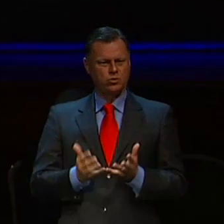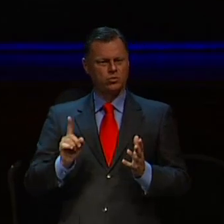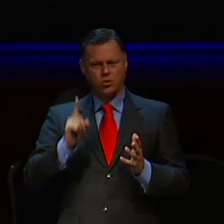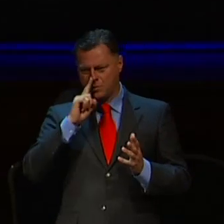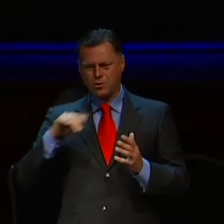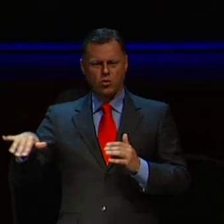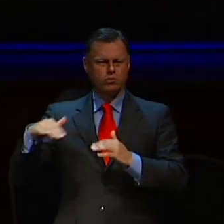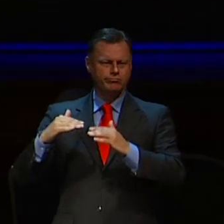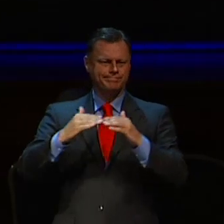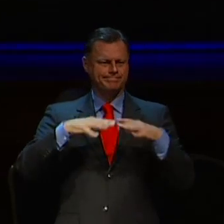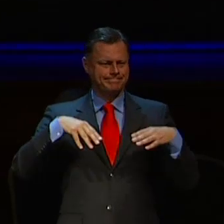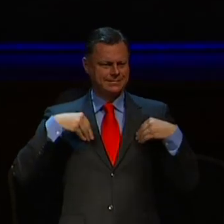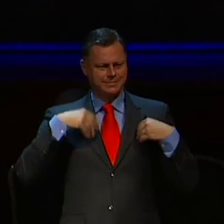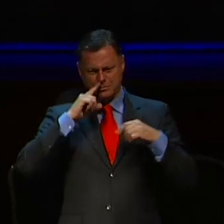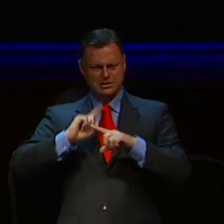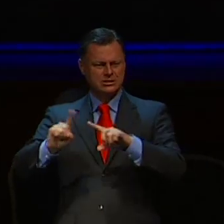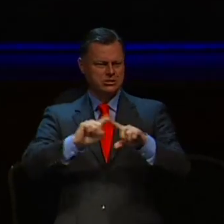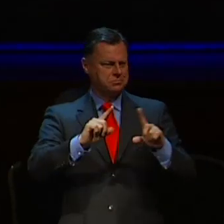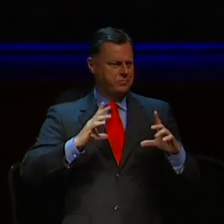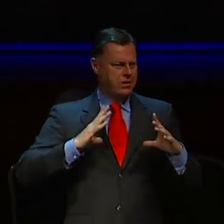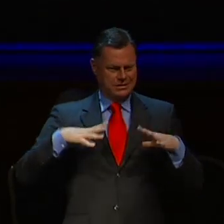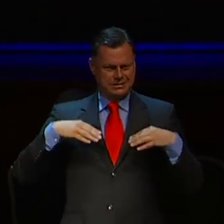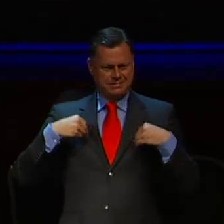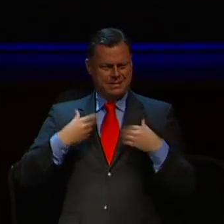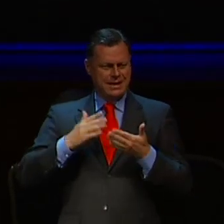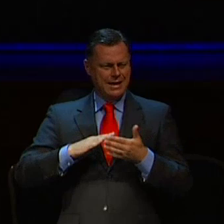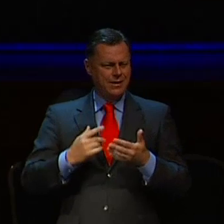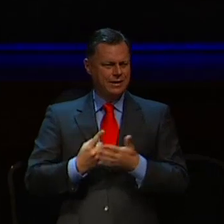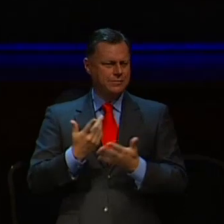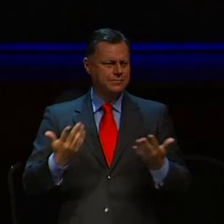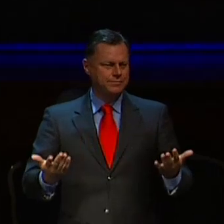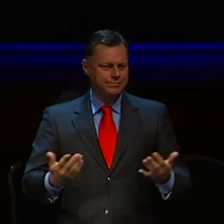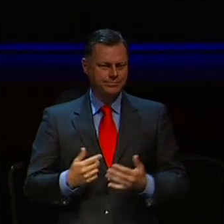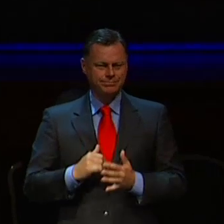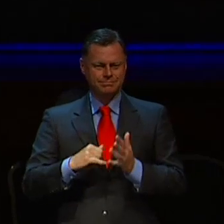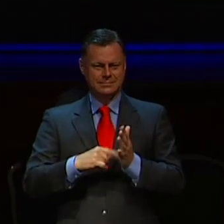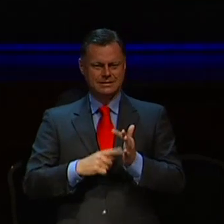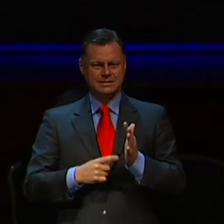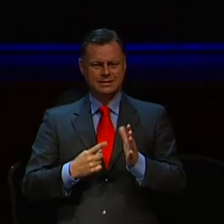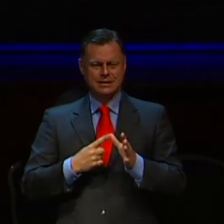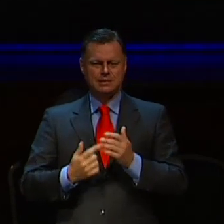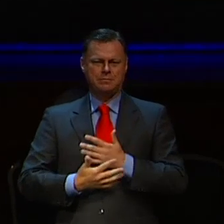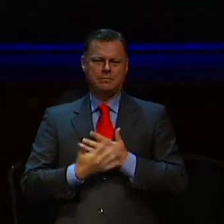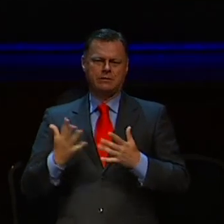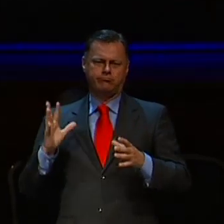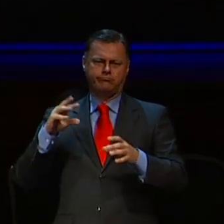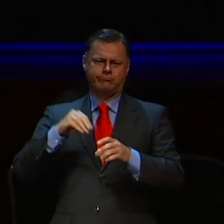and hoped the show would help to make that happen. Stella Young was such a big part of that.